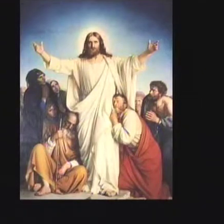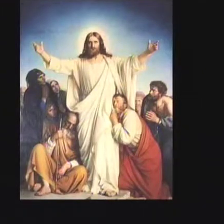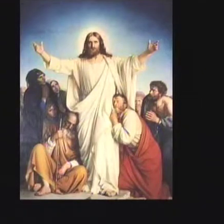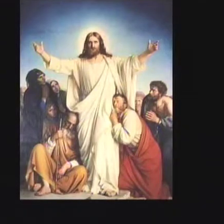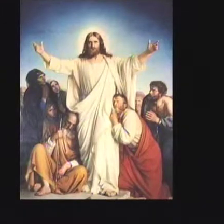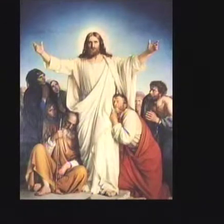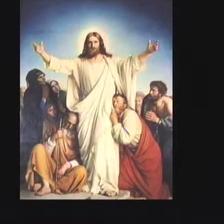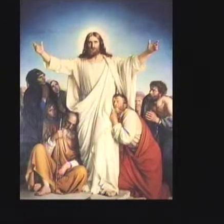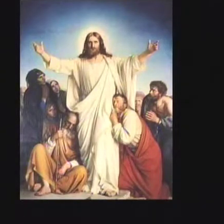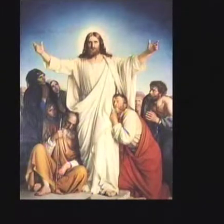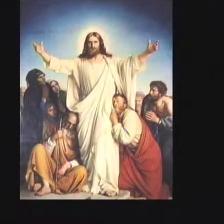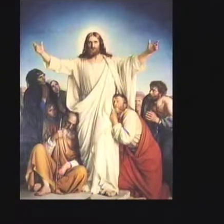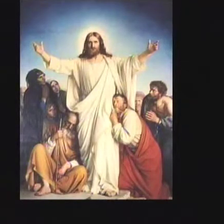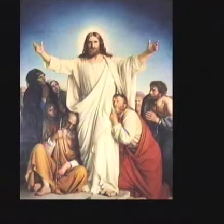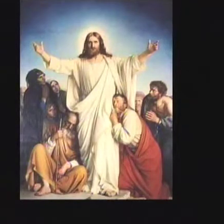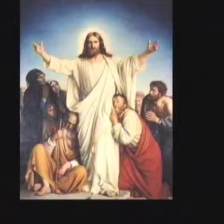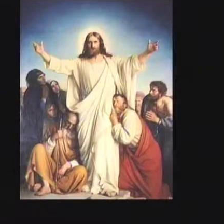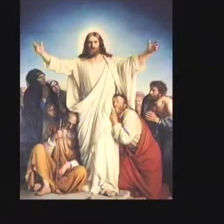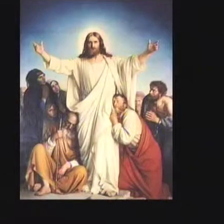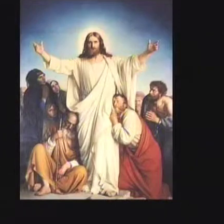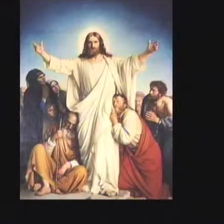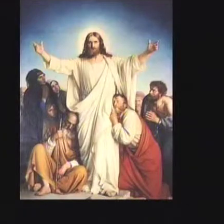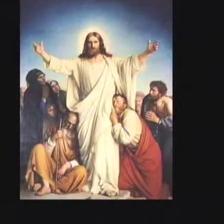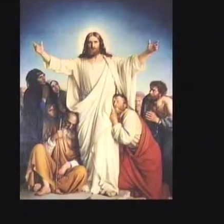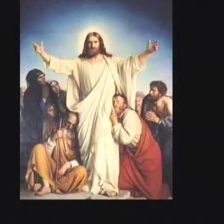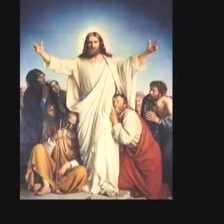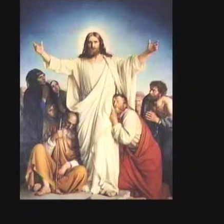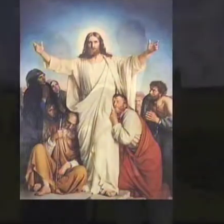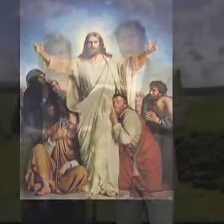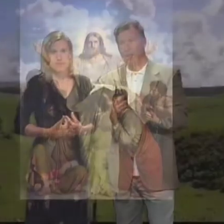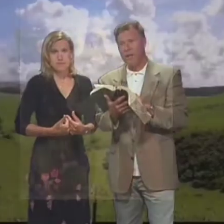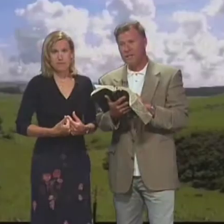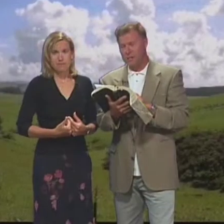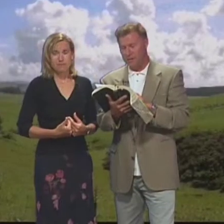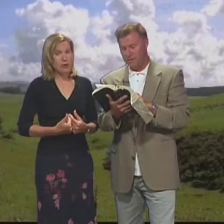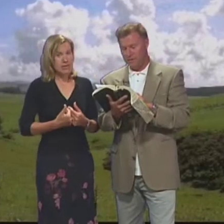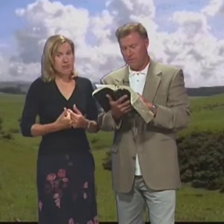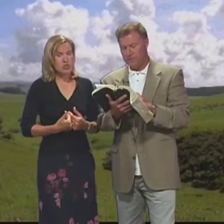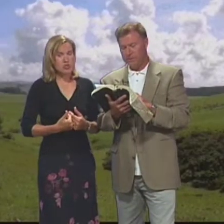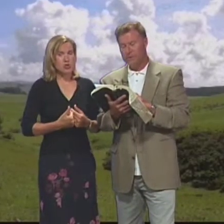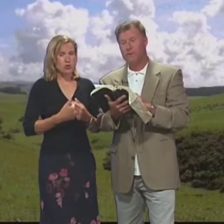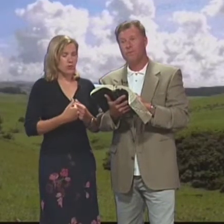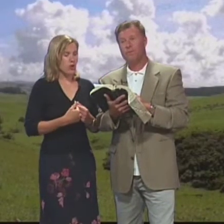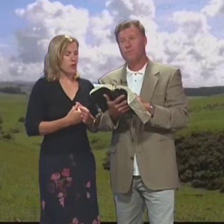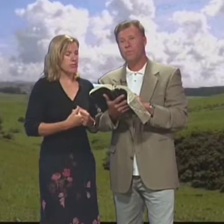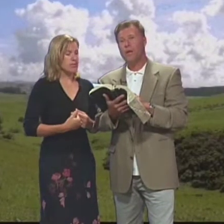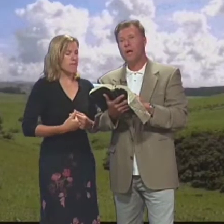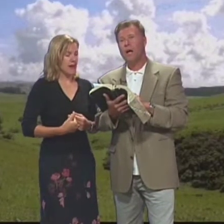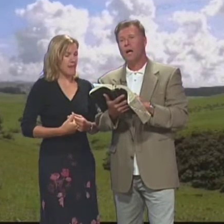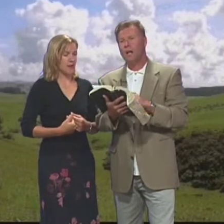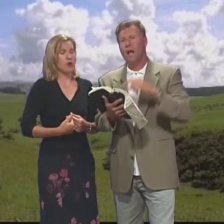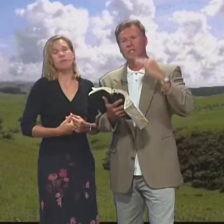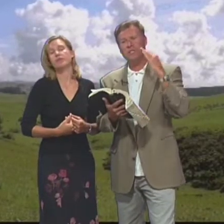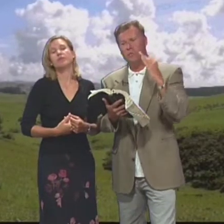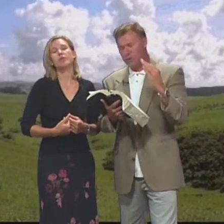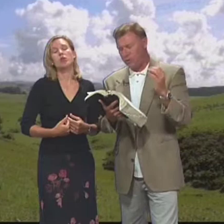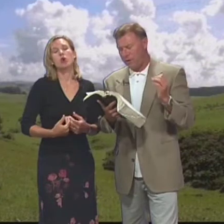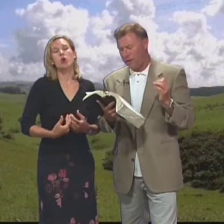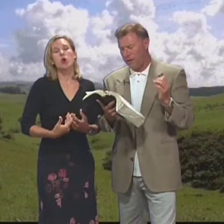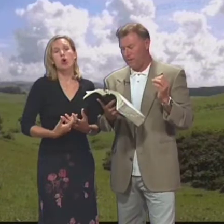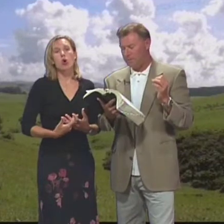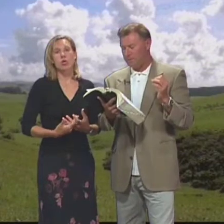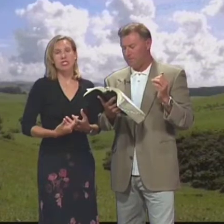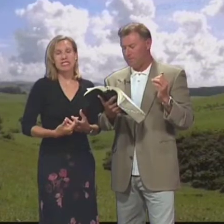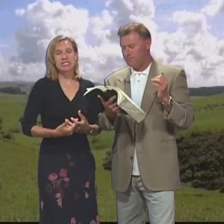course too Por supuesto que nos da Trabajo a realizar But let's take a good look At Paul What he said Pero miremos con cuidado Lo que dice Pablo Colossians